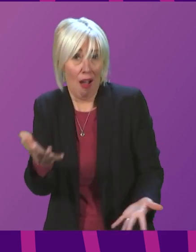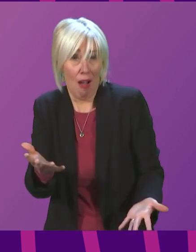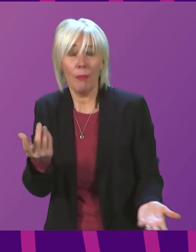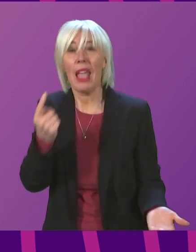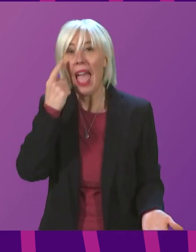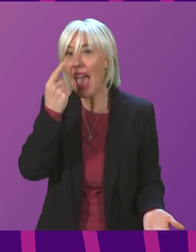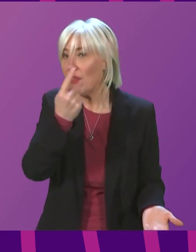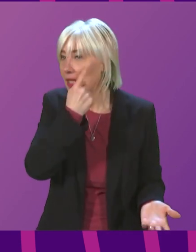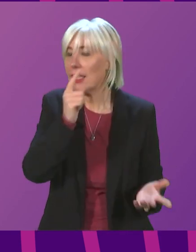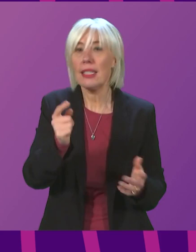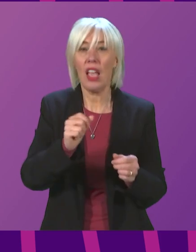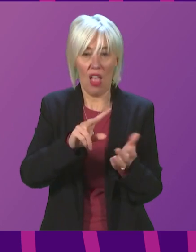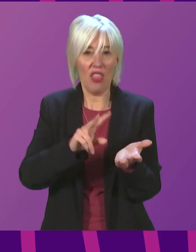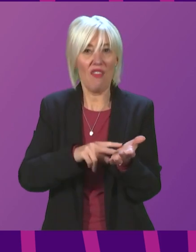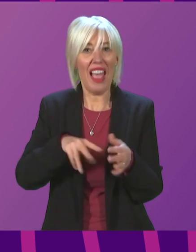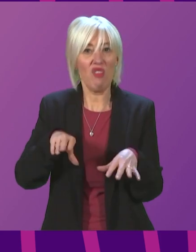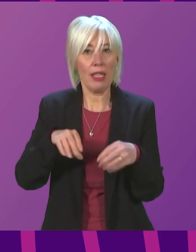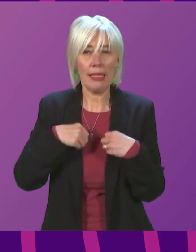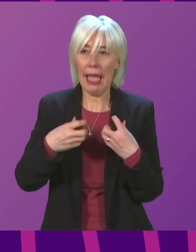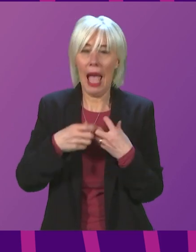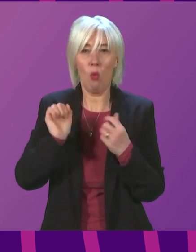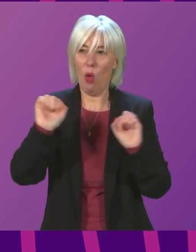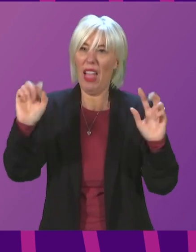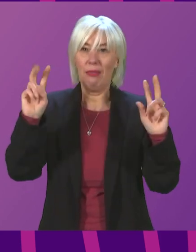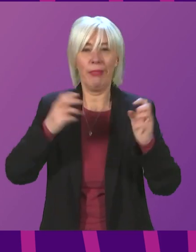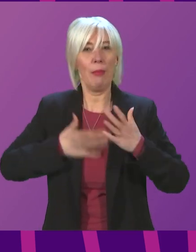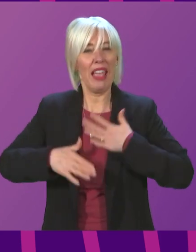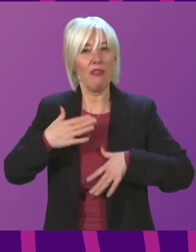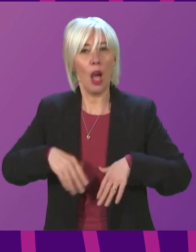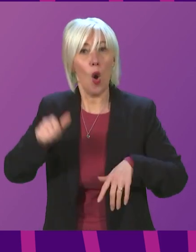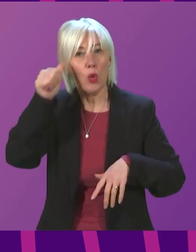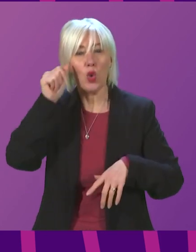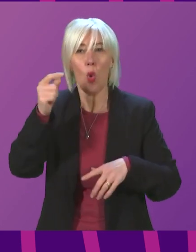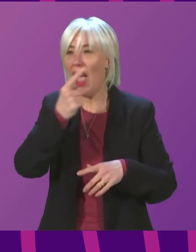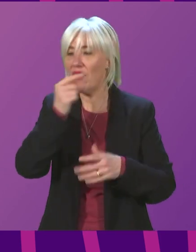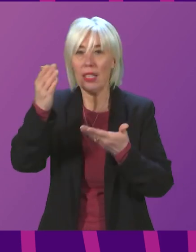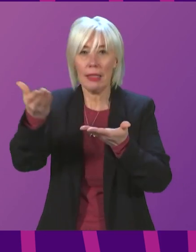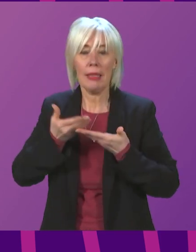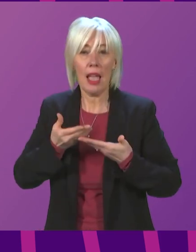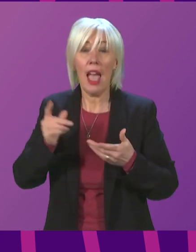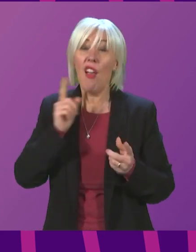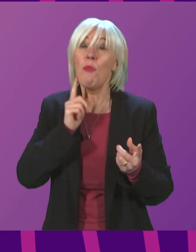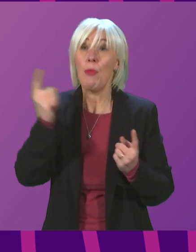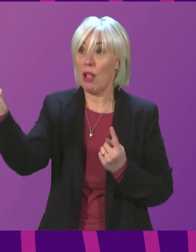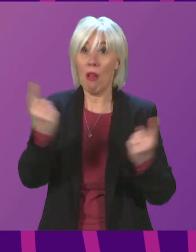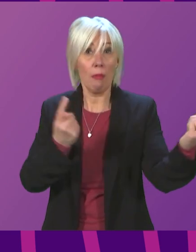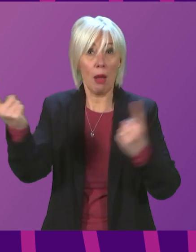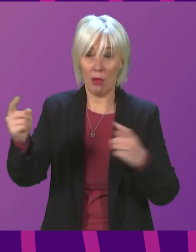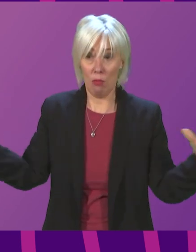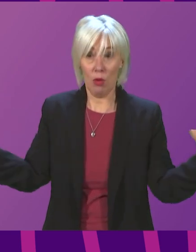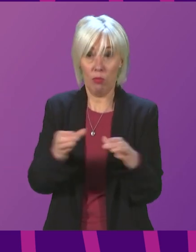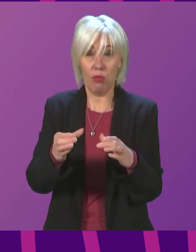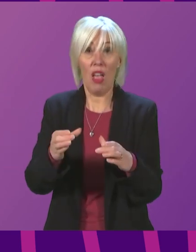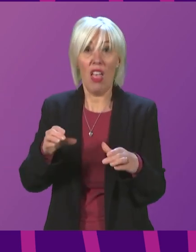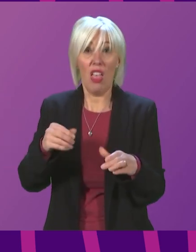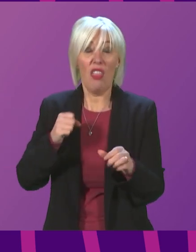how the virus behaves, and we know from epidemiological evidence that the virus spreads when people come together. It spreads more when people come